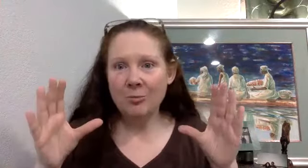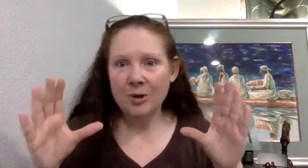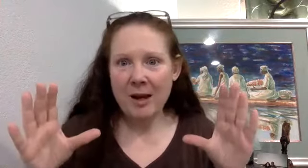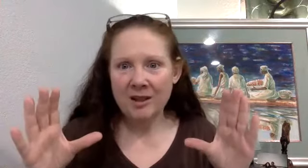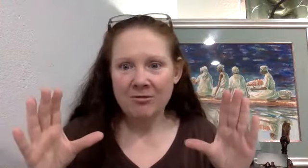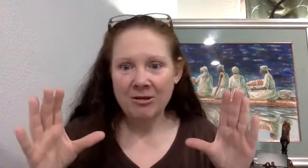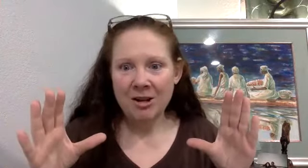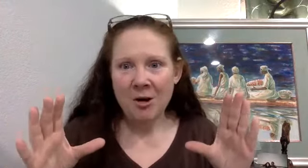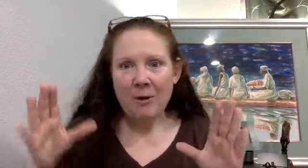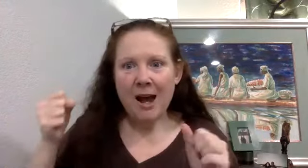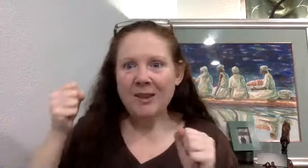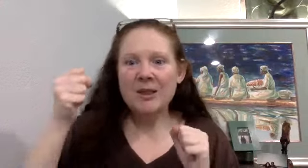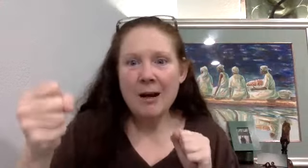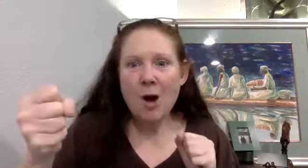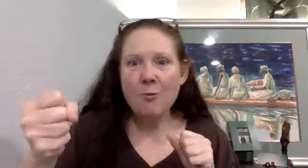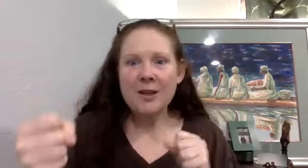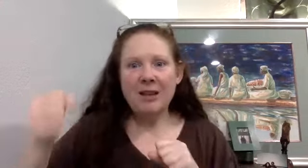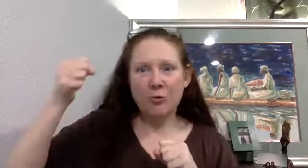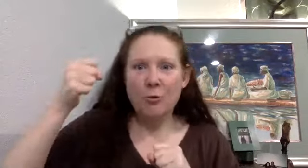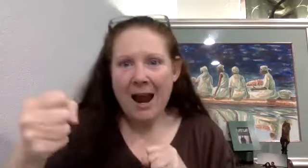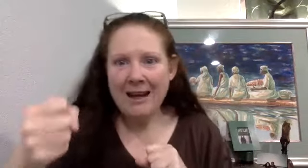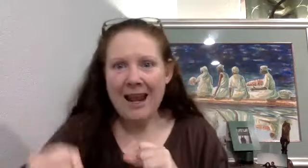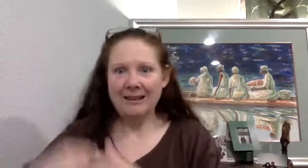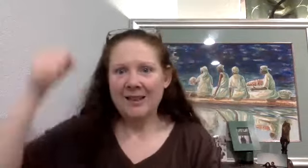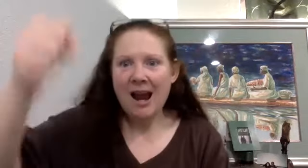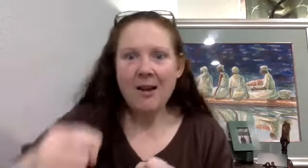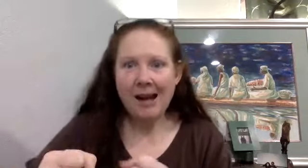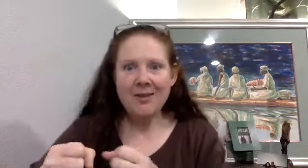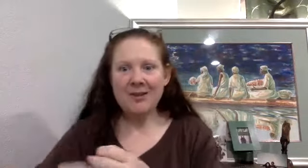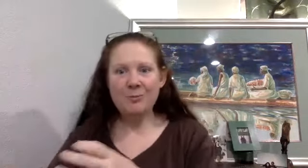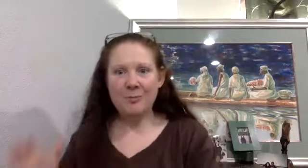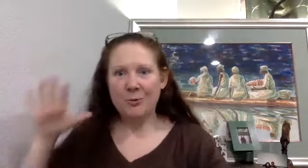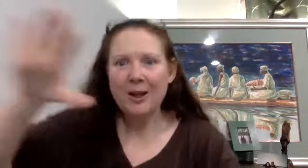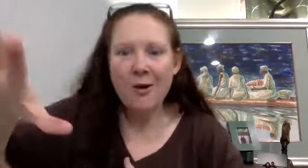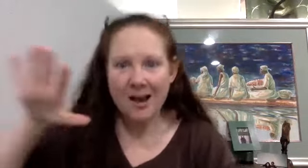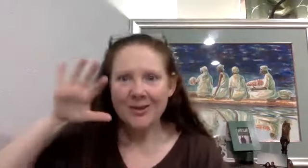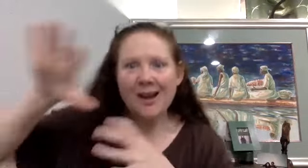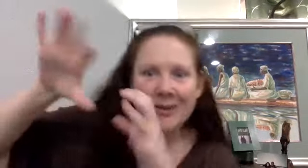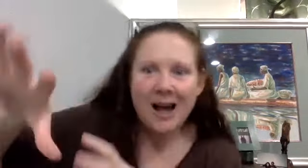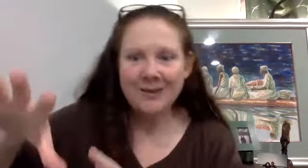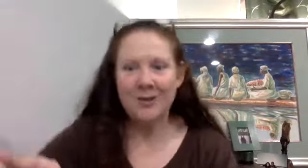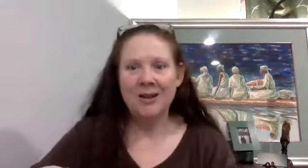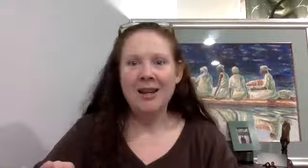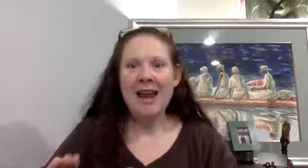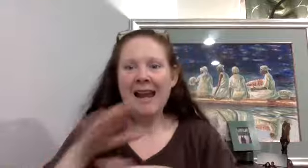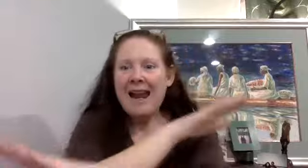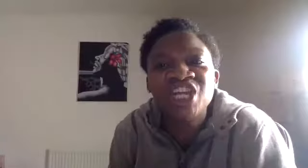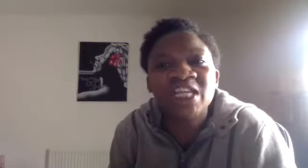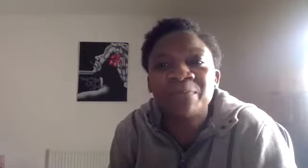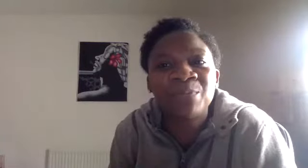perspective. We've got this thing wrong with us. Let's eradicate it. Let's dial down the symptoms so we can go hustle, hustle, hustle. I don't think that people